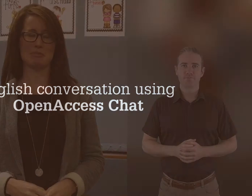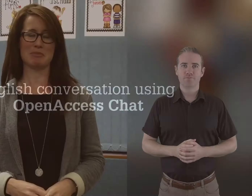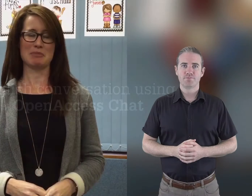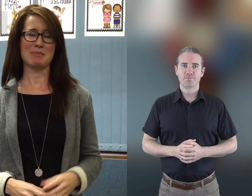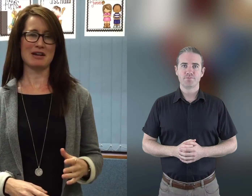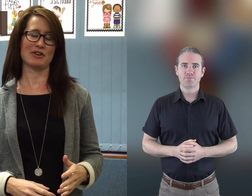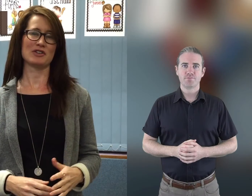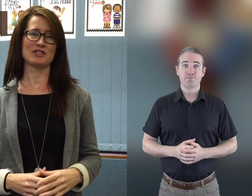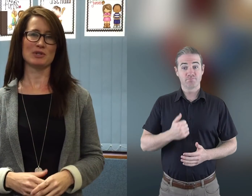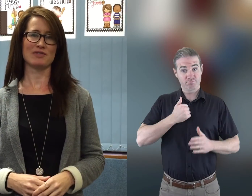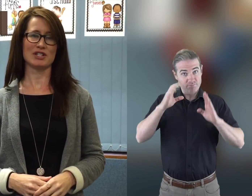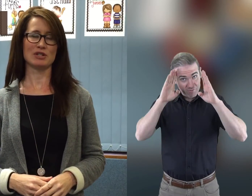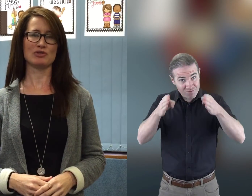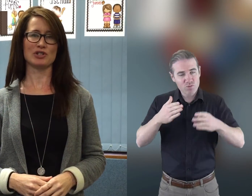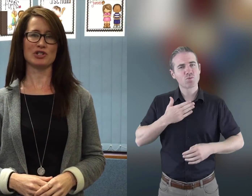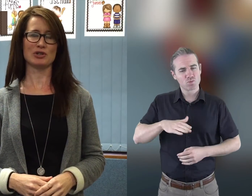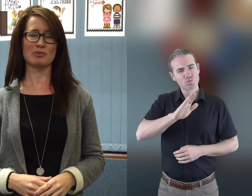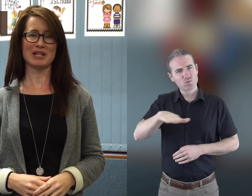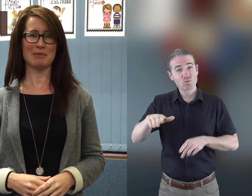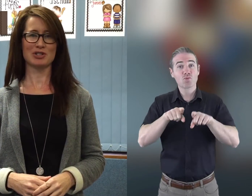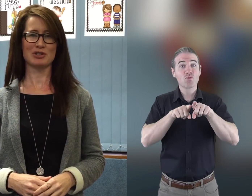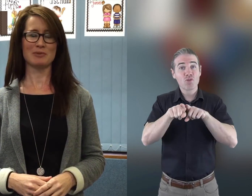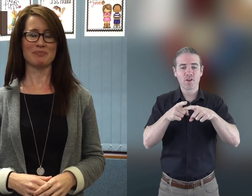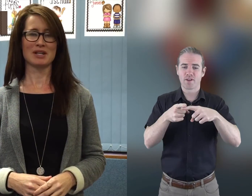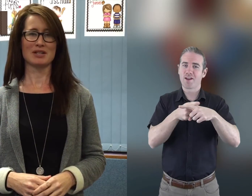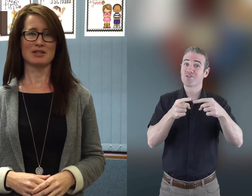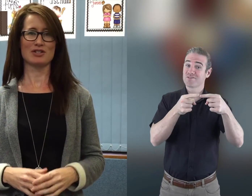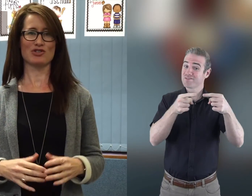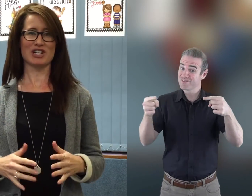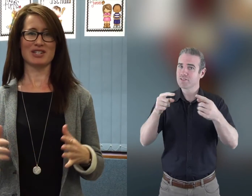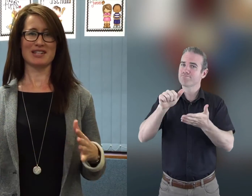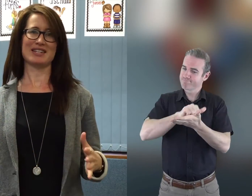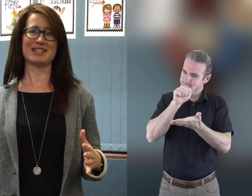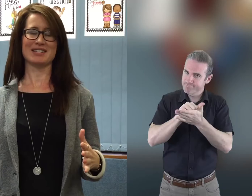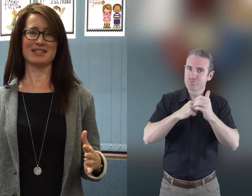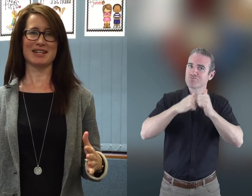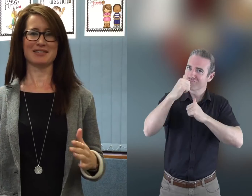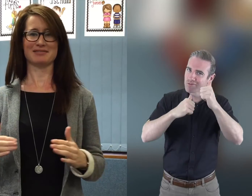my main focus was for the children to be able to structure their sentences in